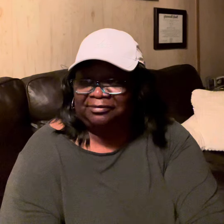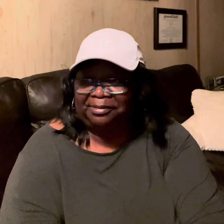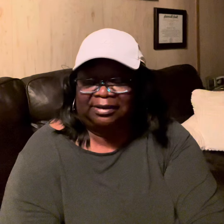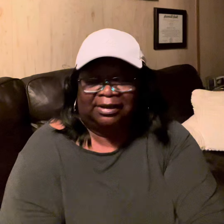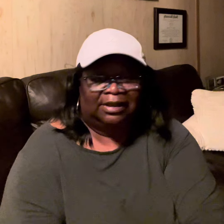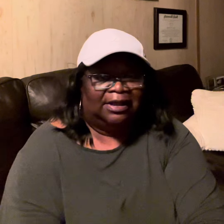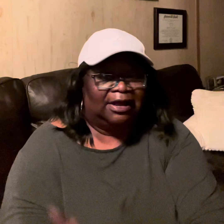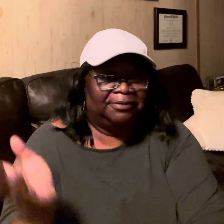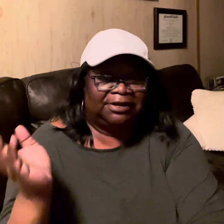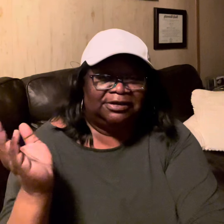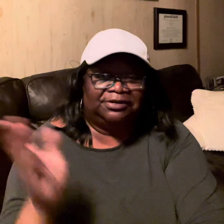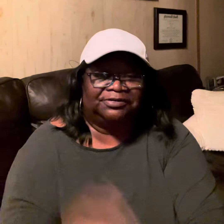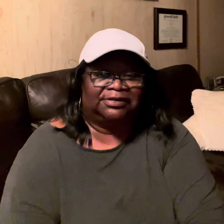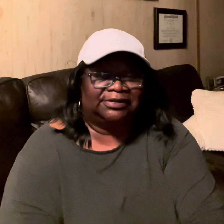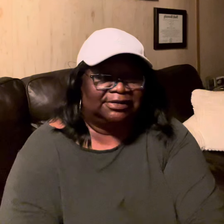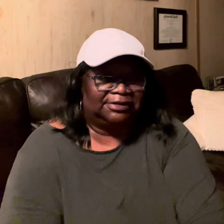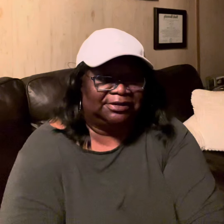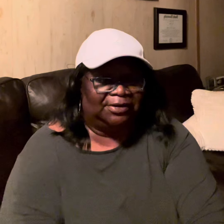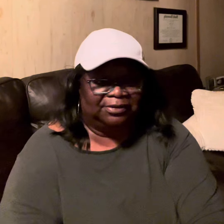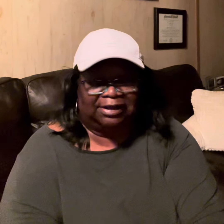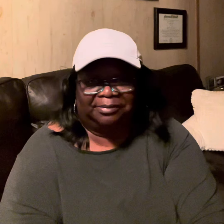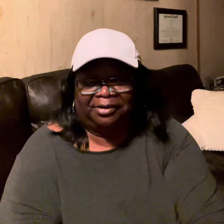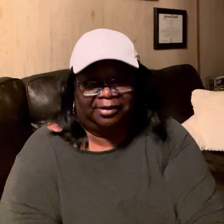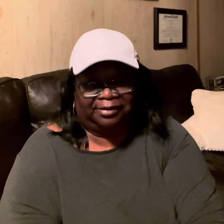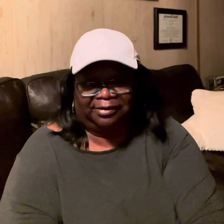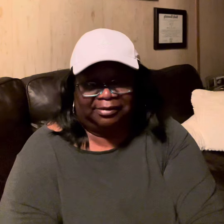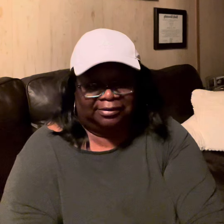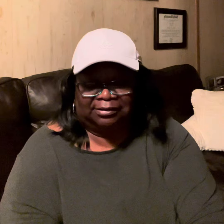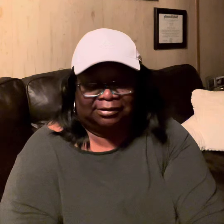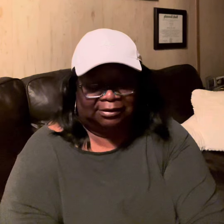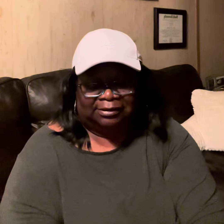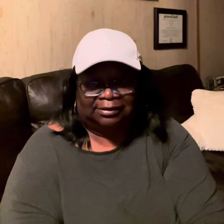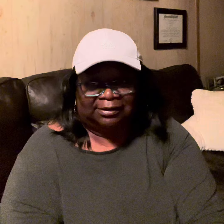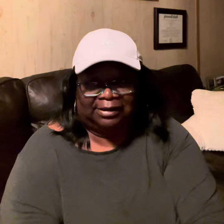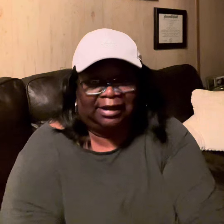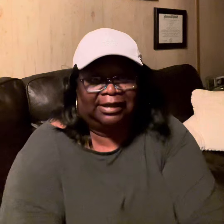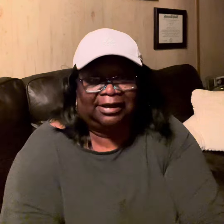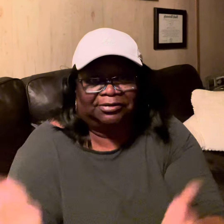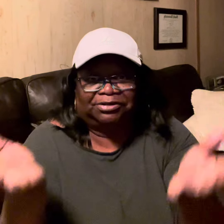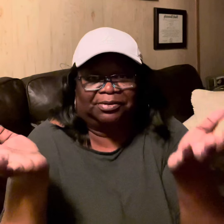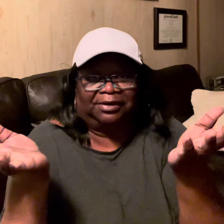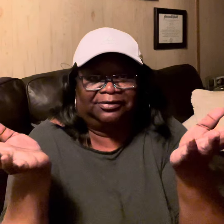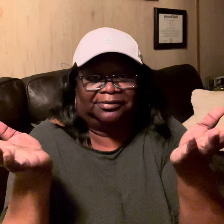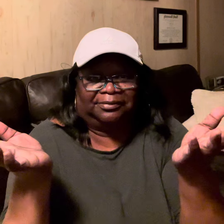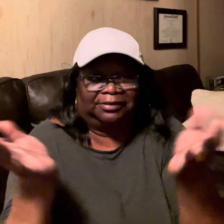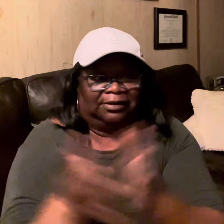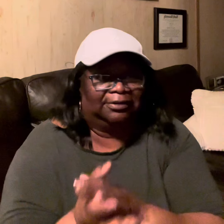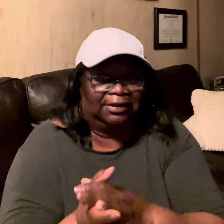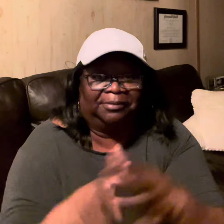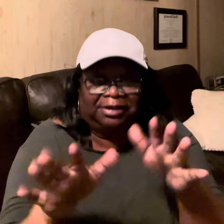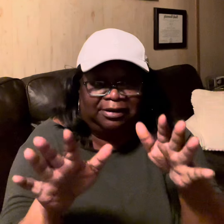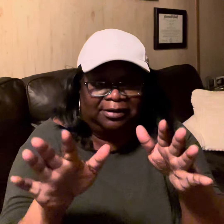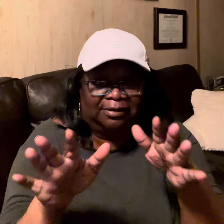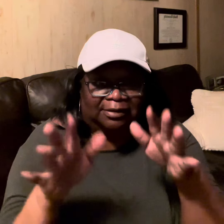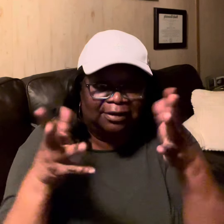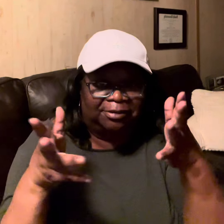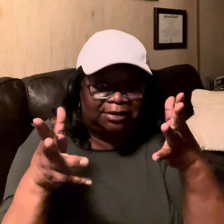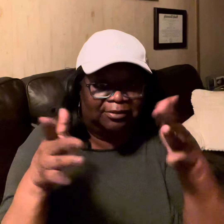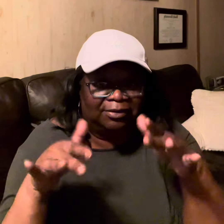but I'm getting used to this little dog named Parker I ain't got no choice you know I'm here I'm here what